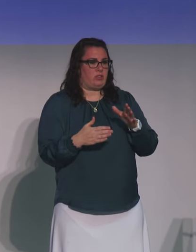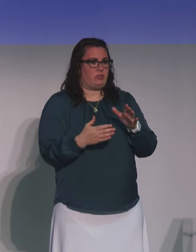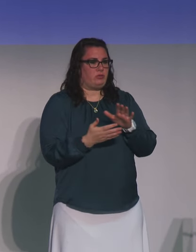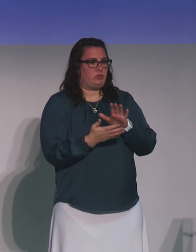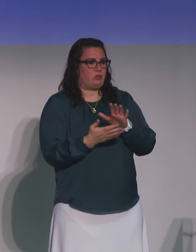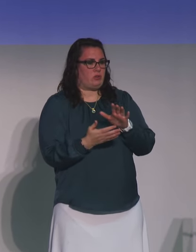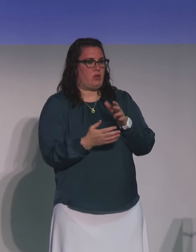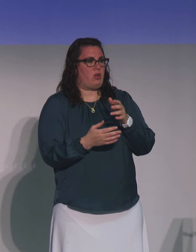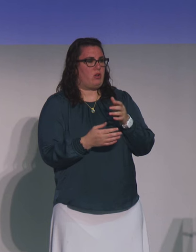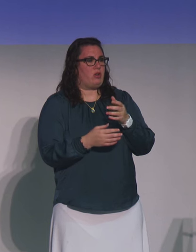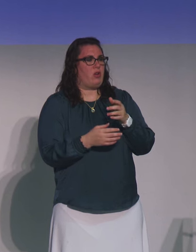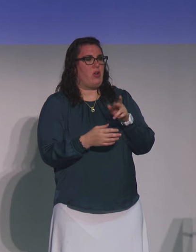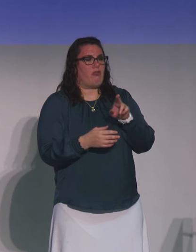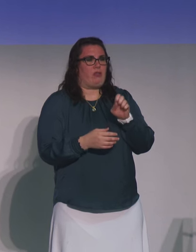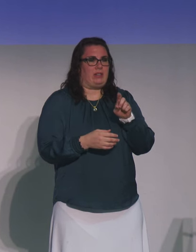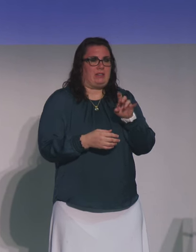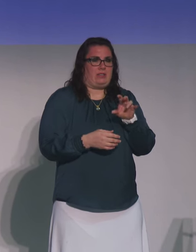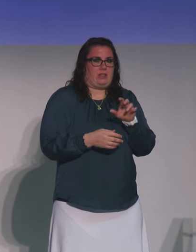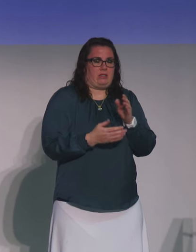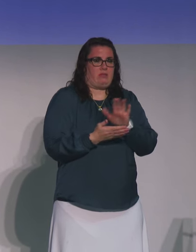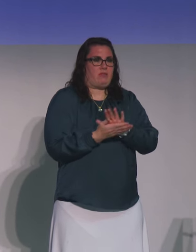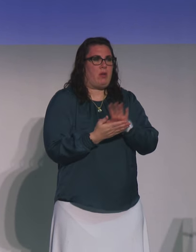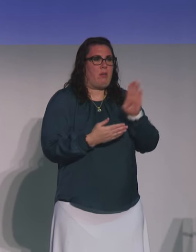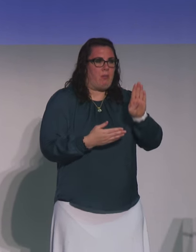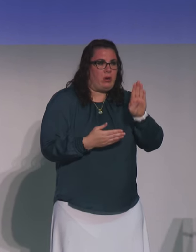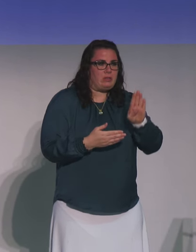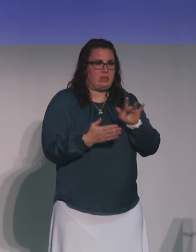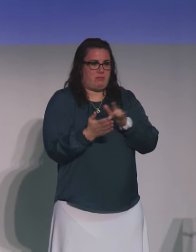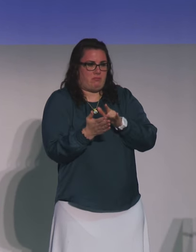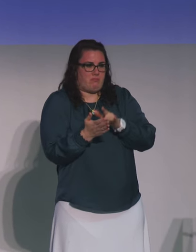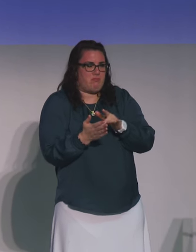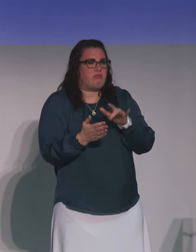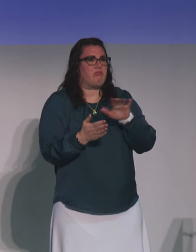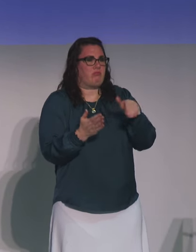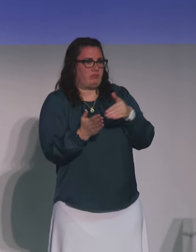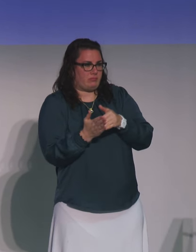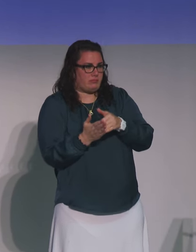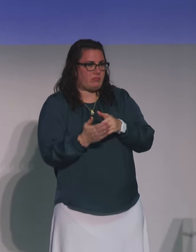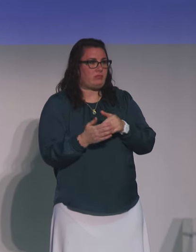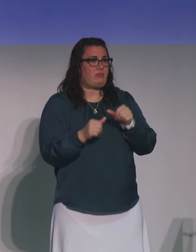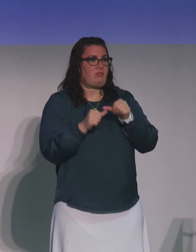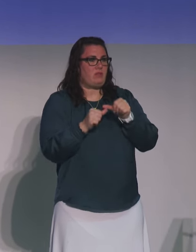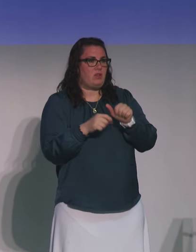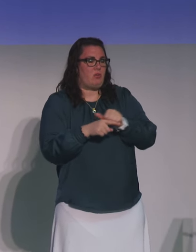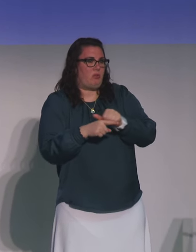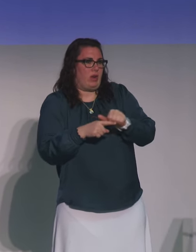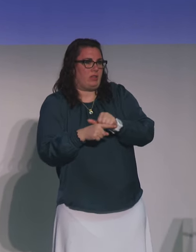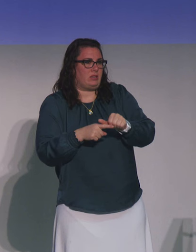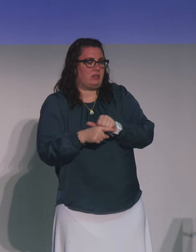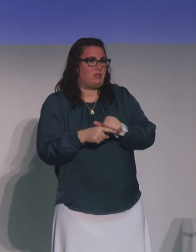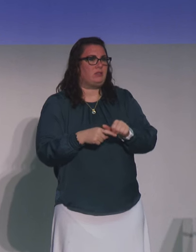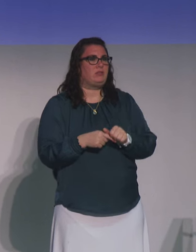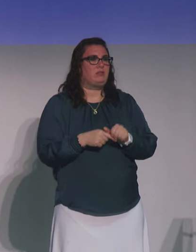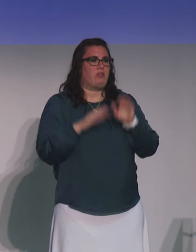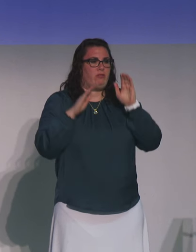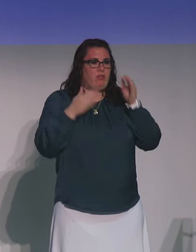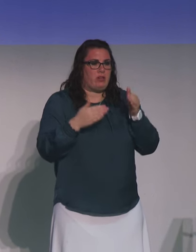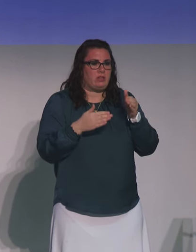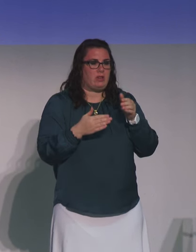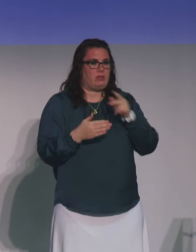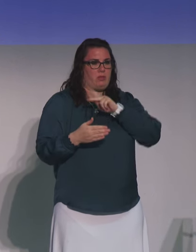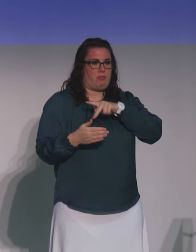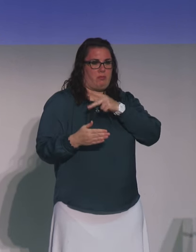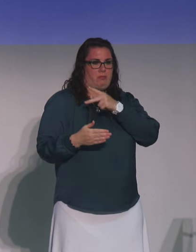training at Boston Medical Center, and continues to practice primary care with a focus on